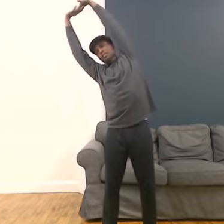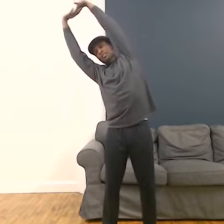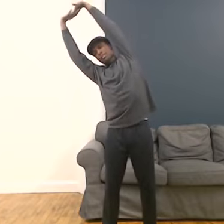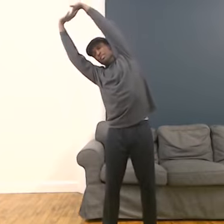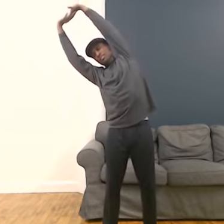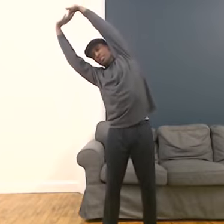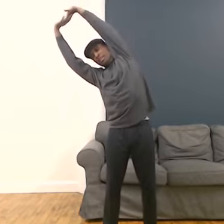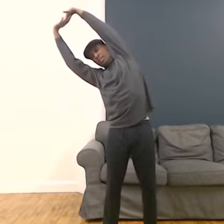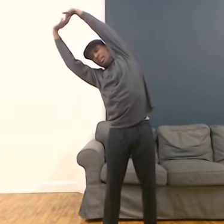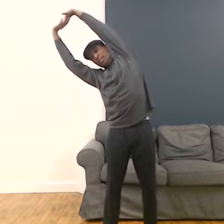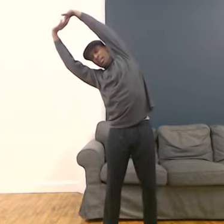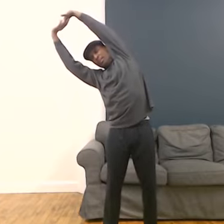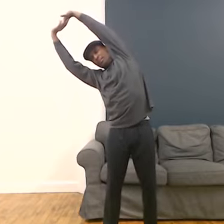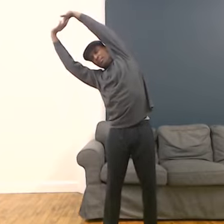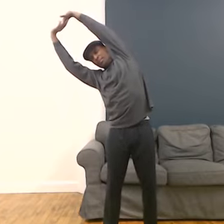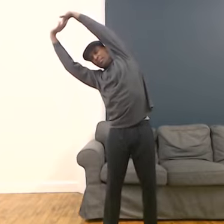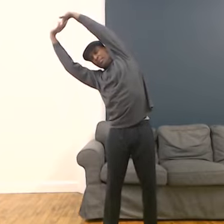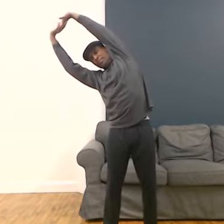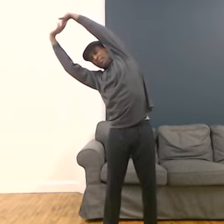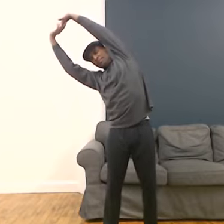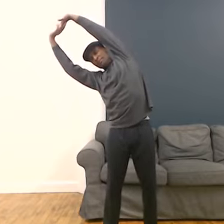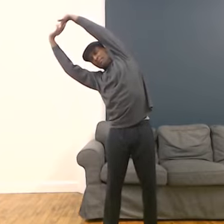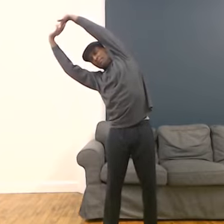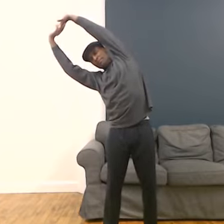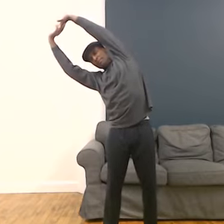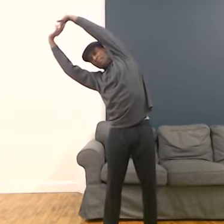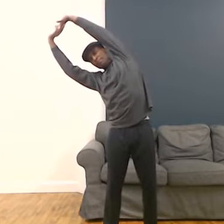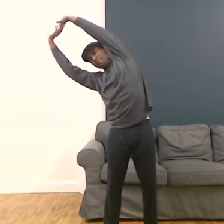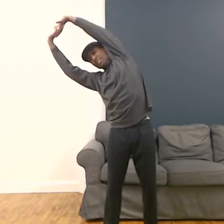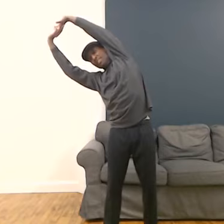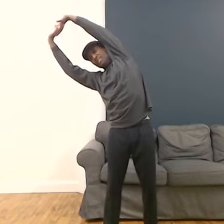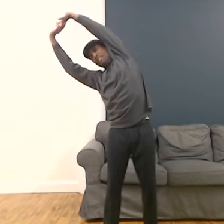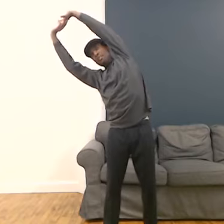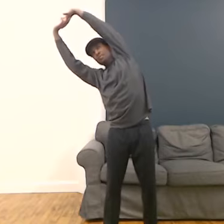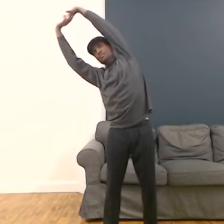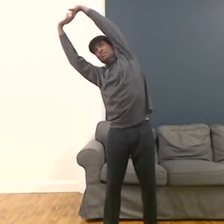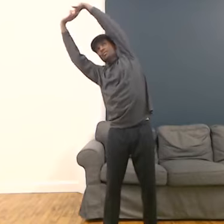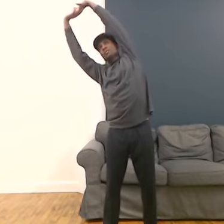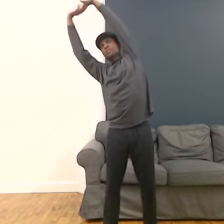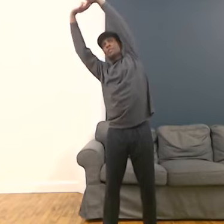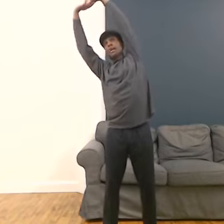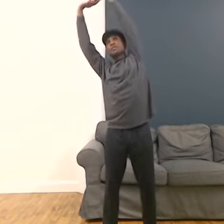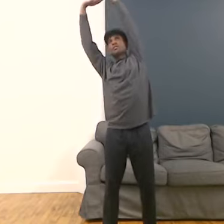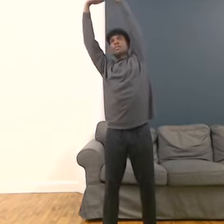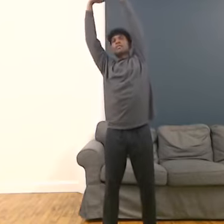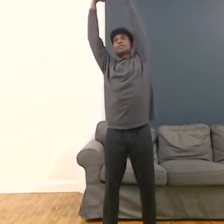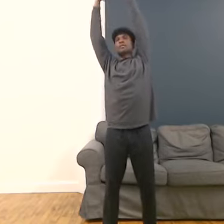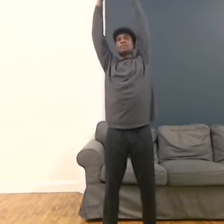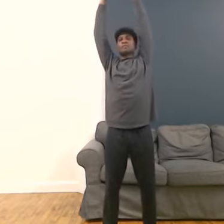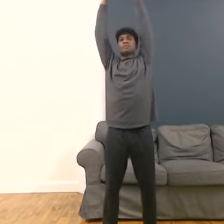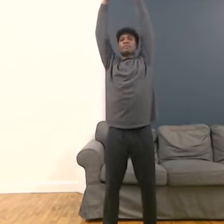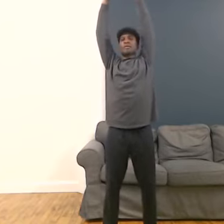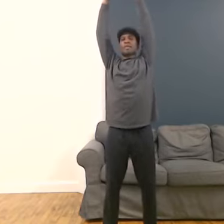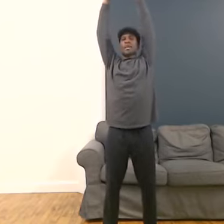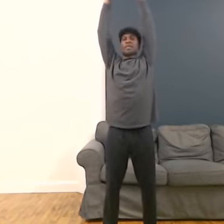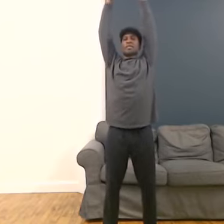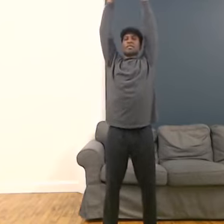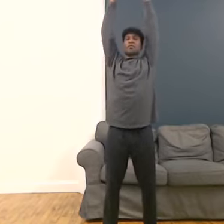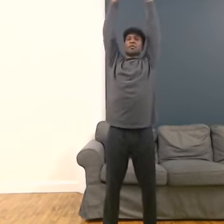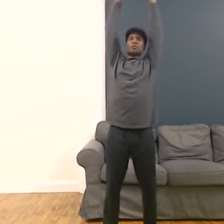Feel the stretch on the right side of body. Inhale. Back to center. Exhale. Stretch